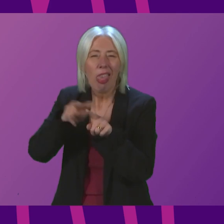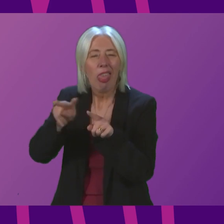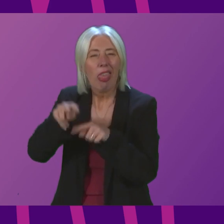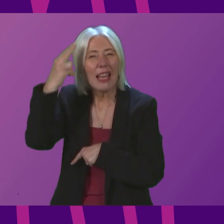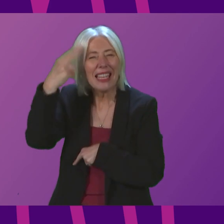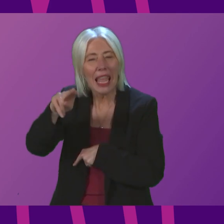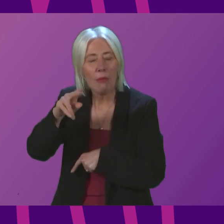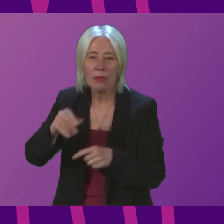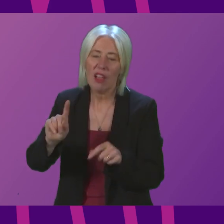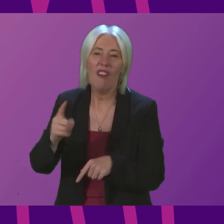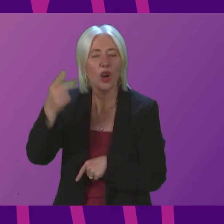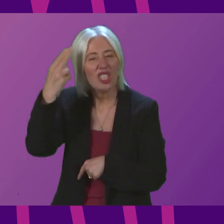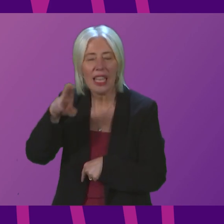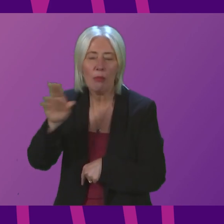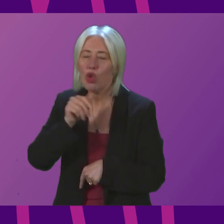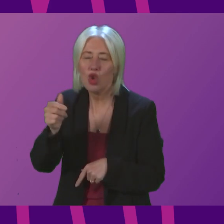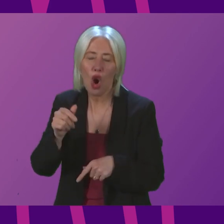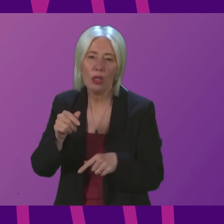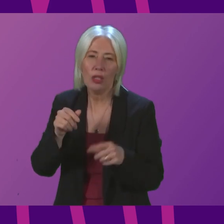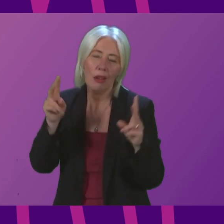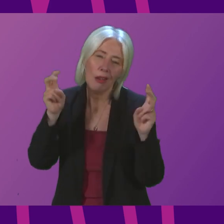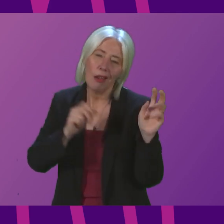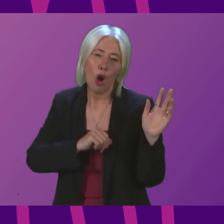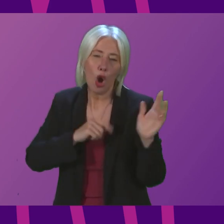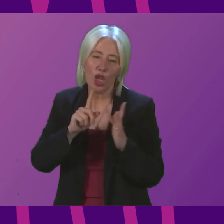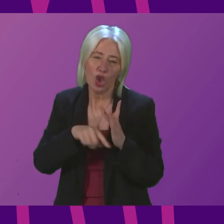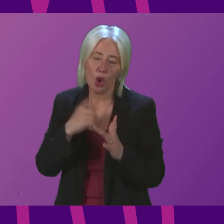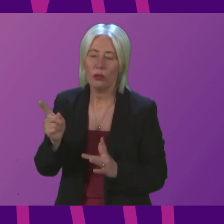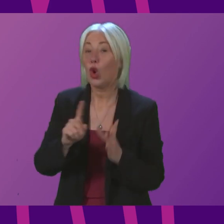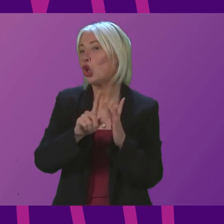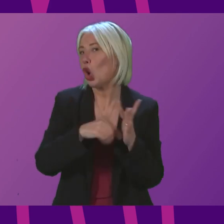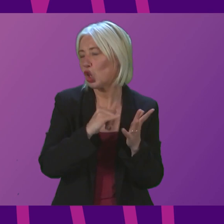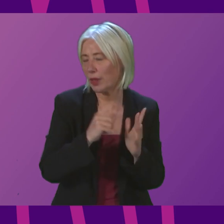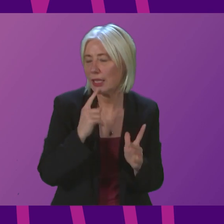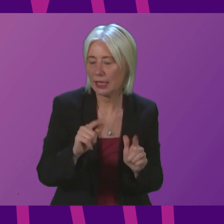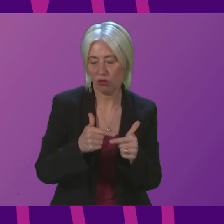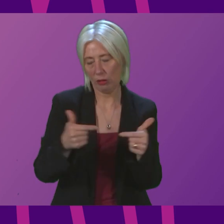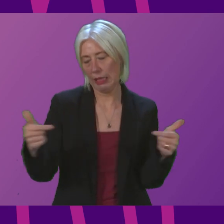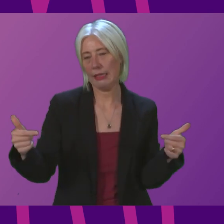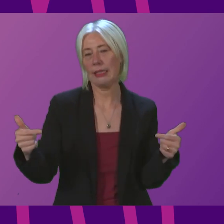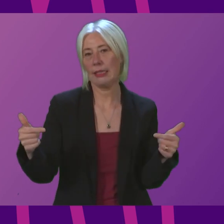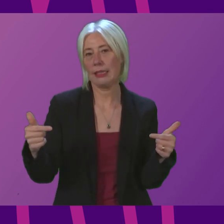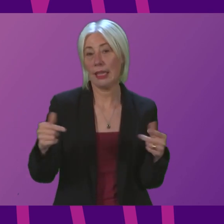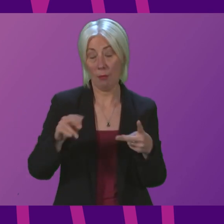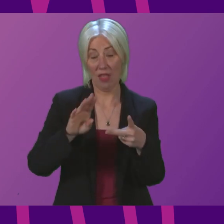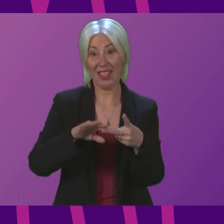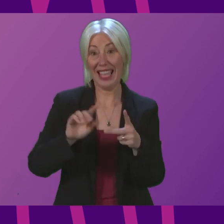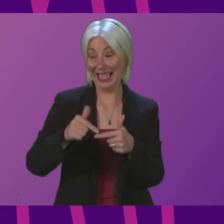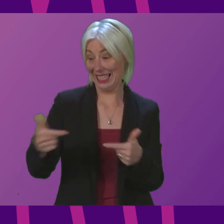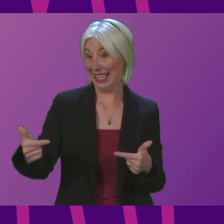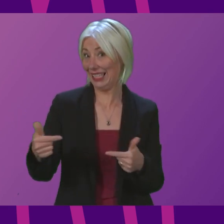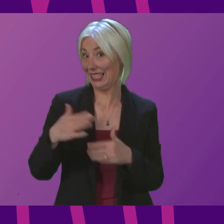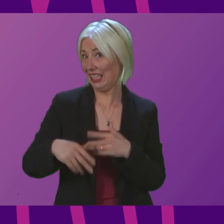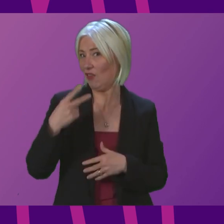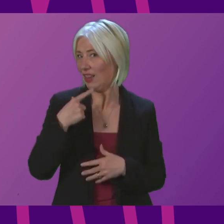will call people by their first name. Sorry, John Swinney read out a sentence of an email, but refused to read the second sentence. And I